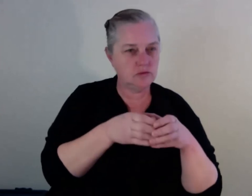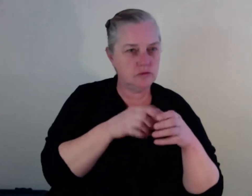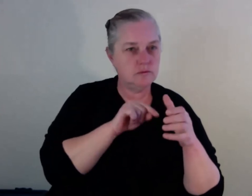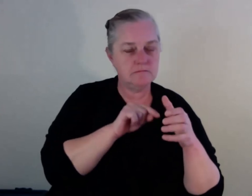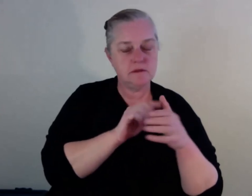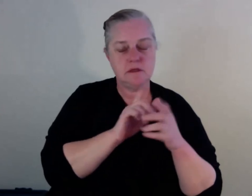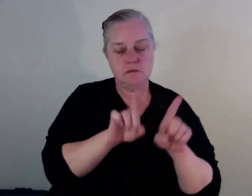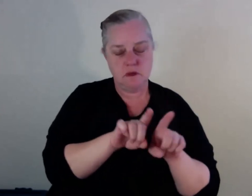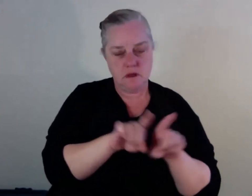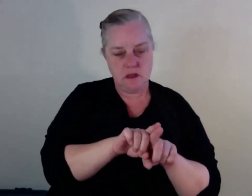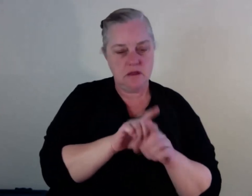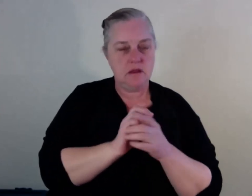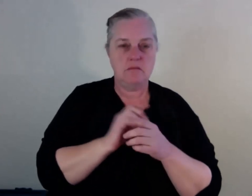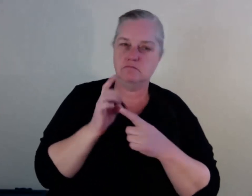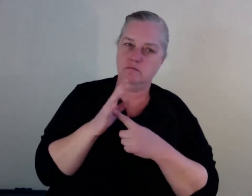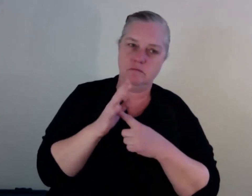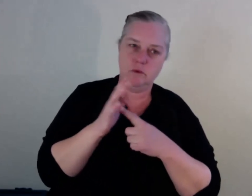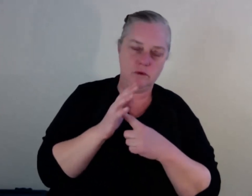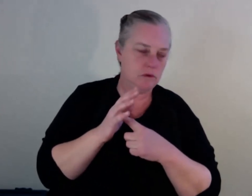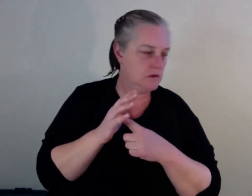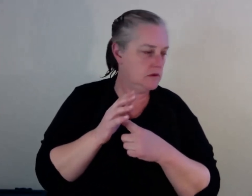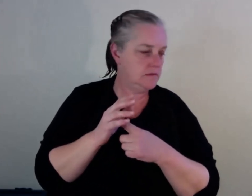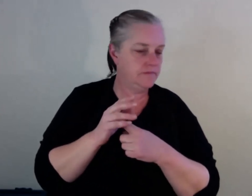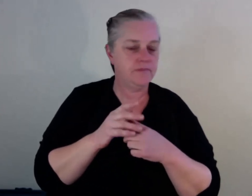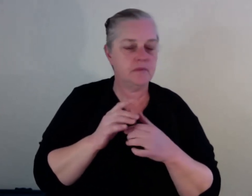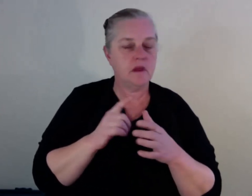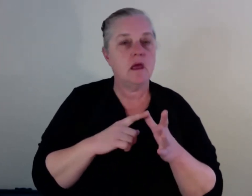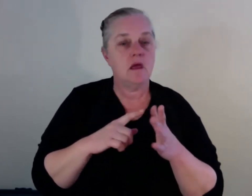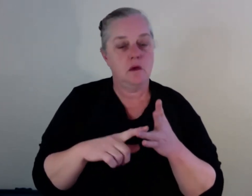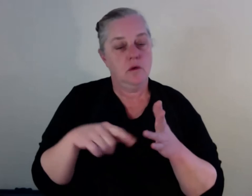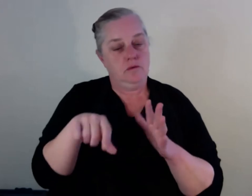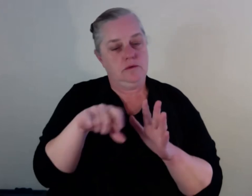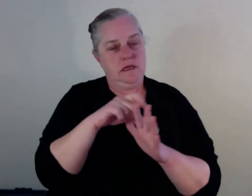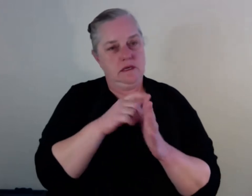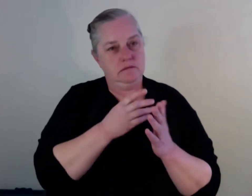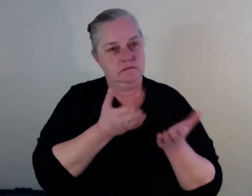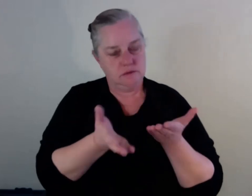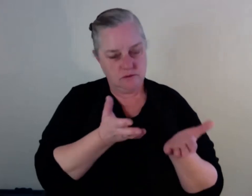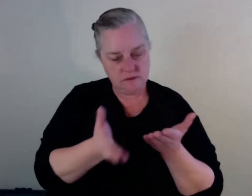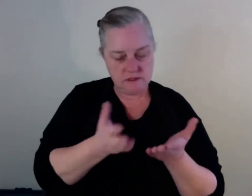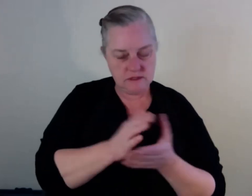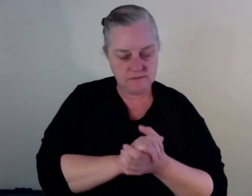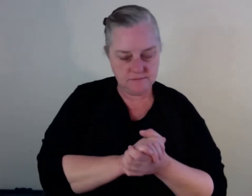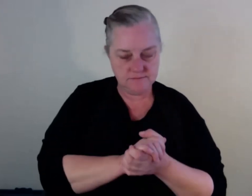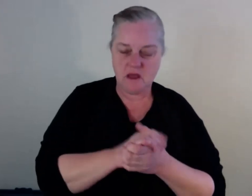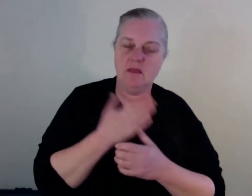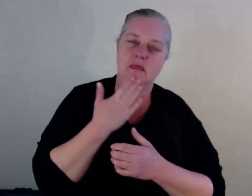advocacy and work in that space. So I want to say thank you so much for reviewing those